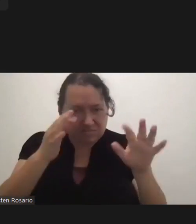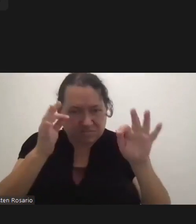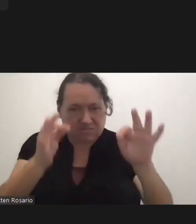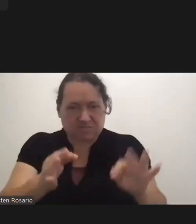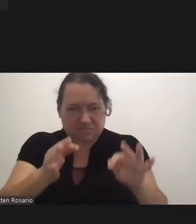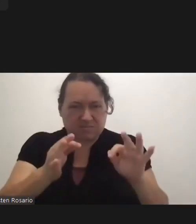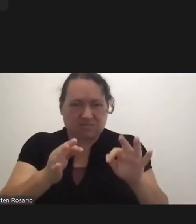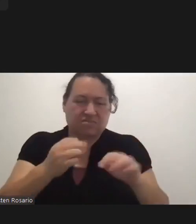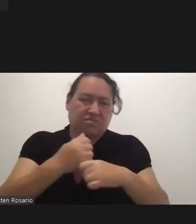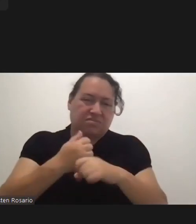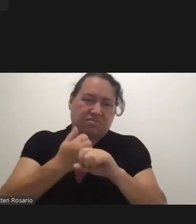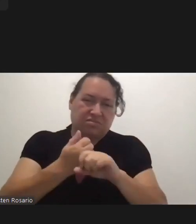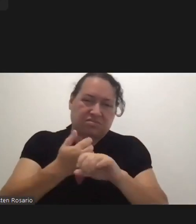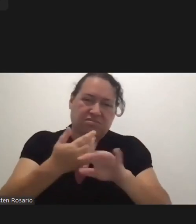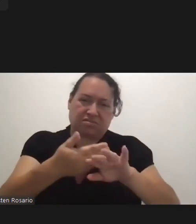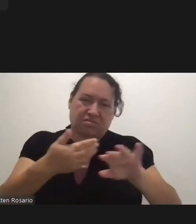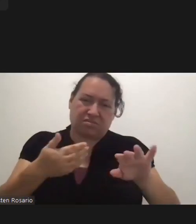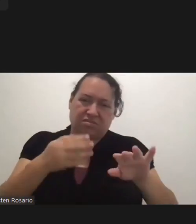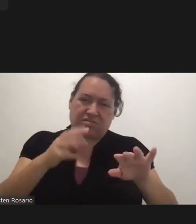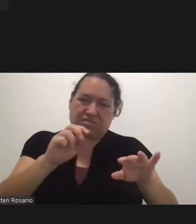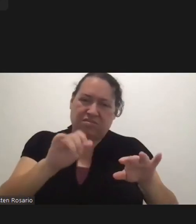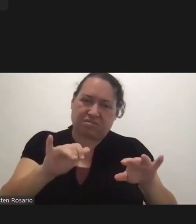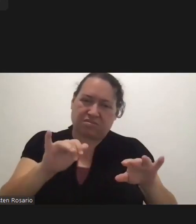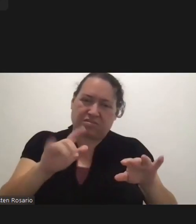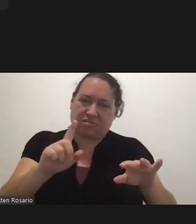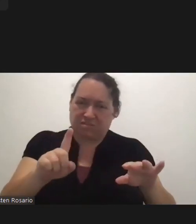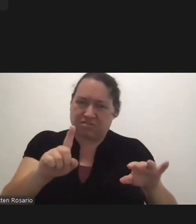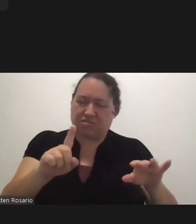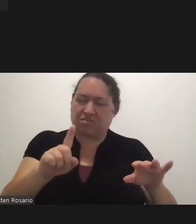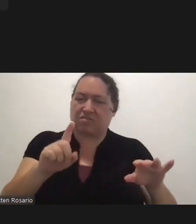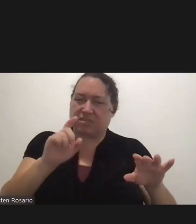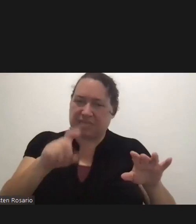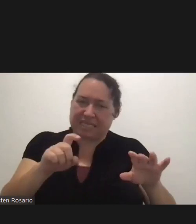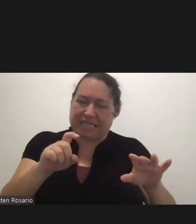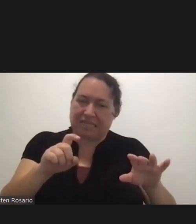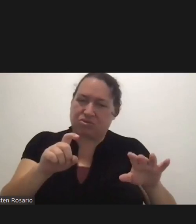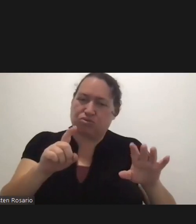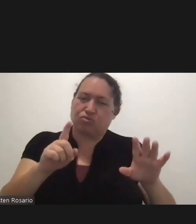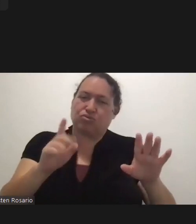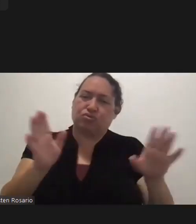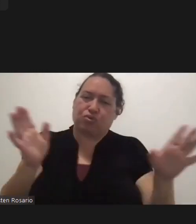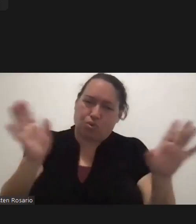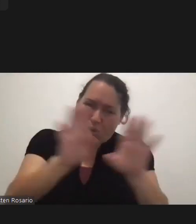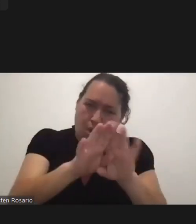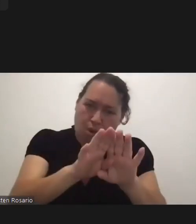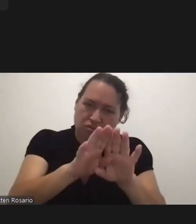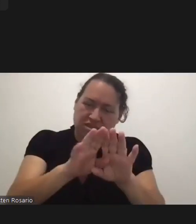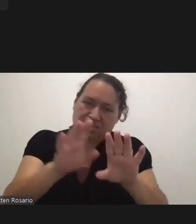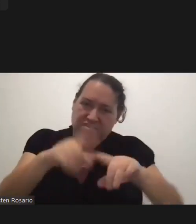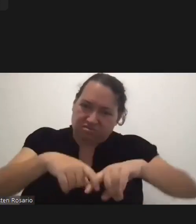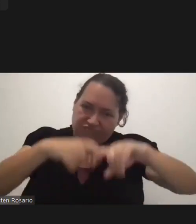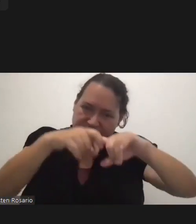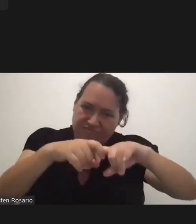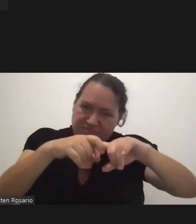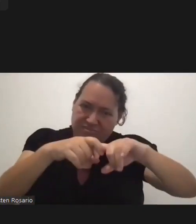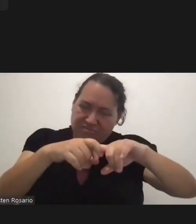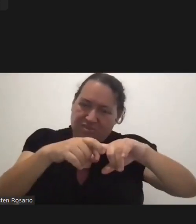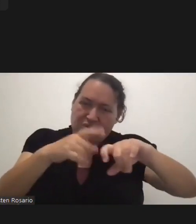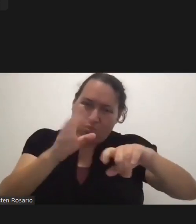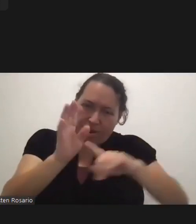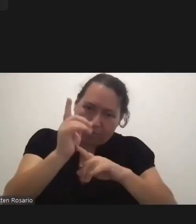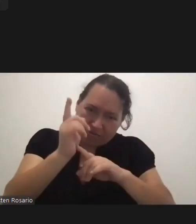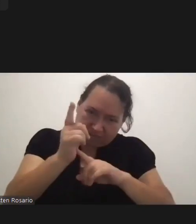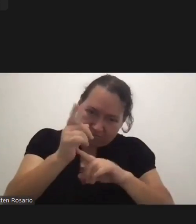prior to May 1 to close or to pause before lifting the restriction.